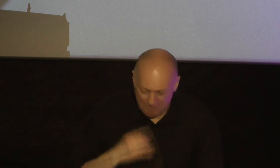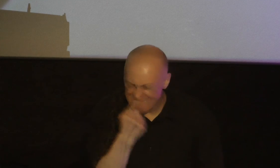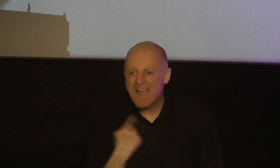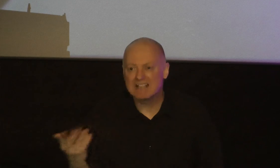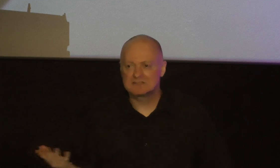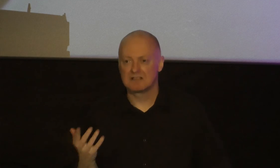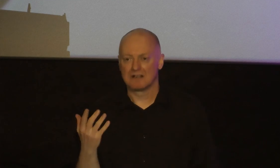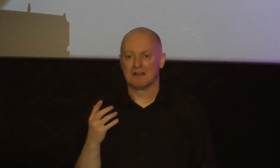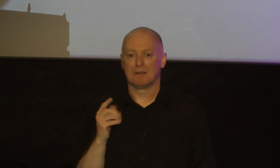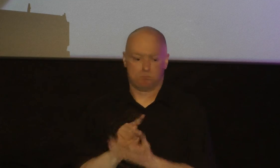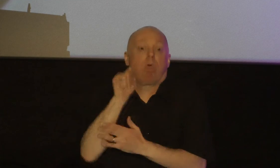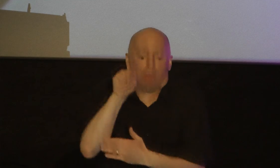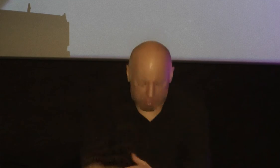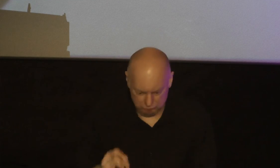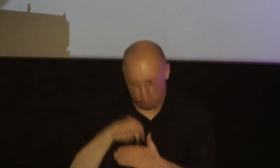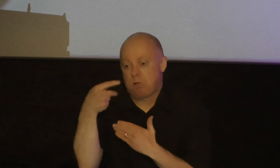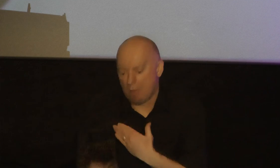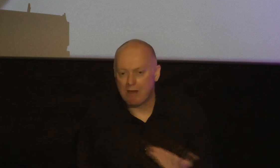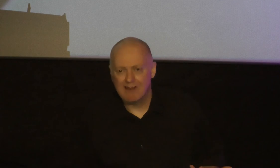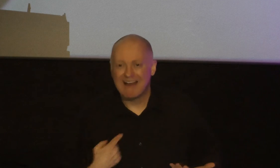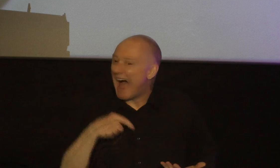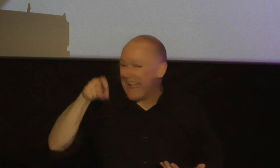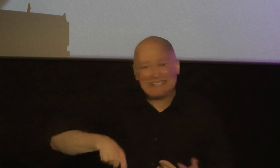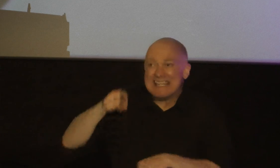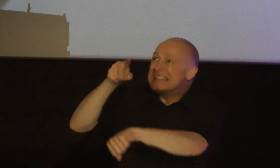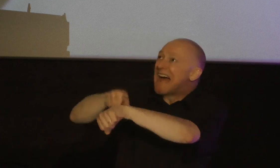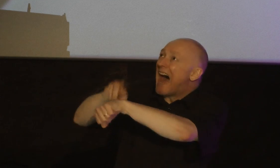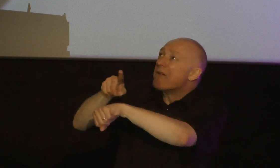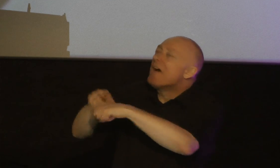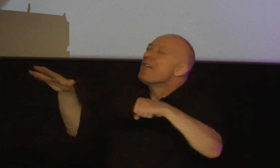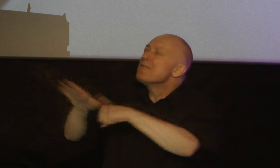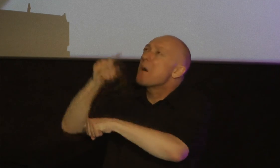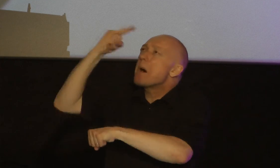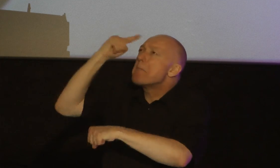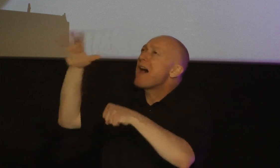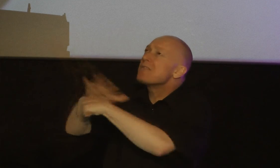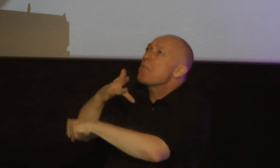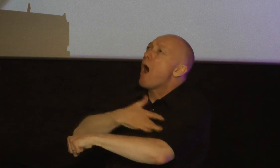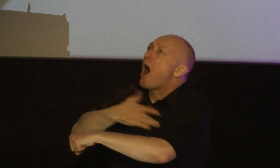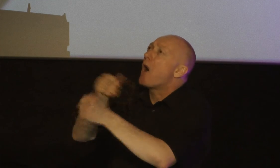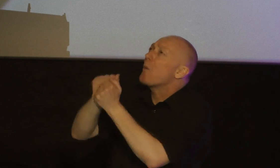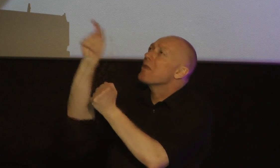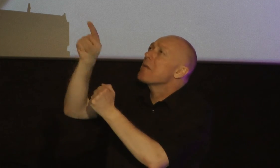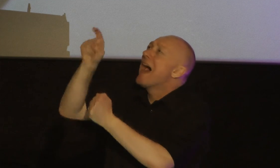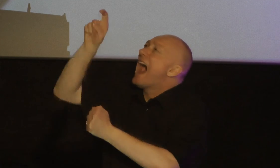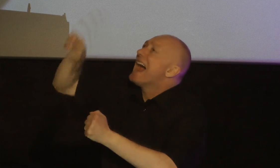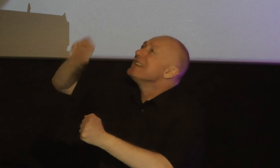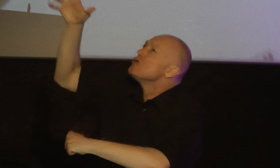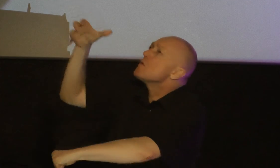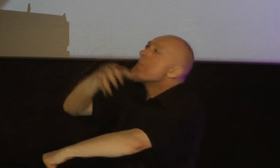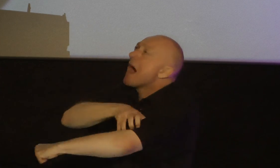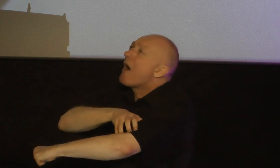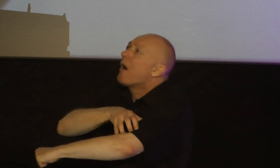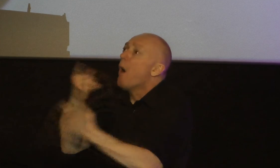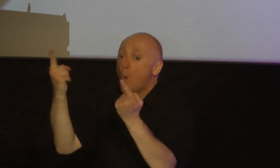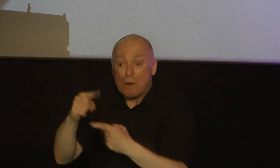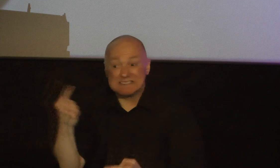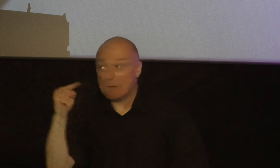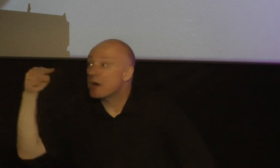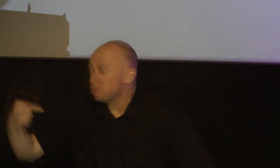need the Word of God I need my times in prayer to fill my mind and fill my heart and give me the power I need to when someone offends me when someone